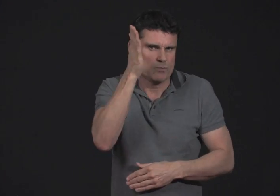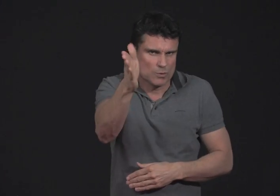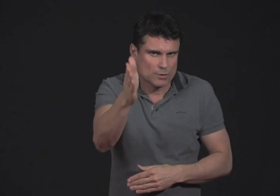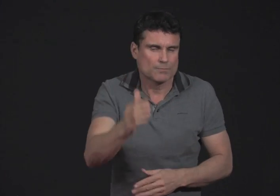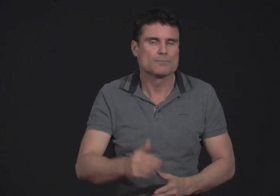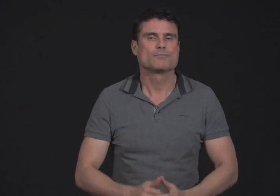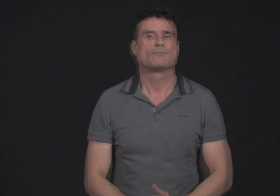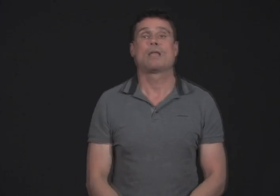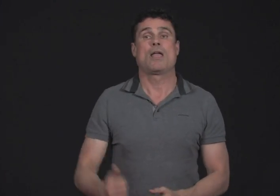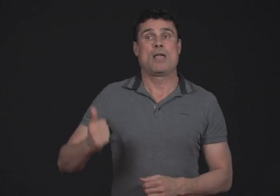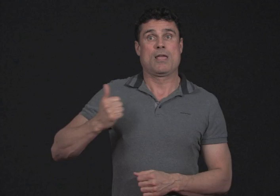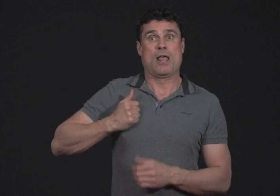could come to fruition.